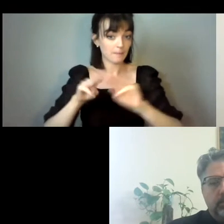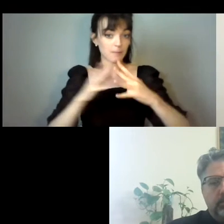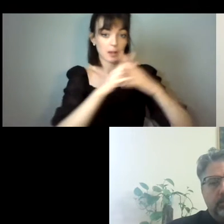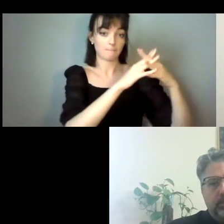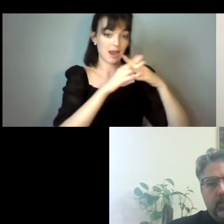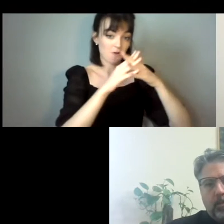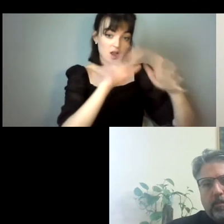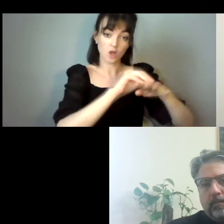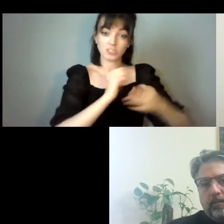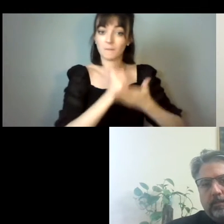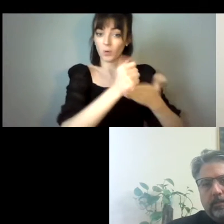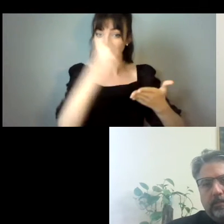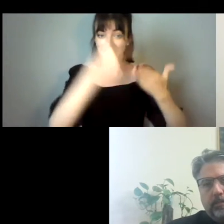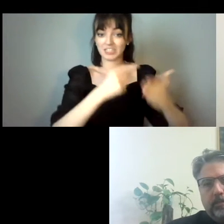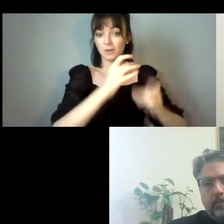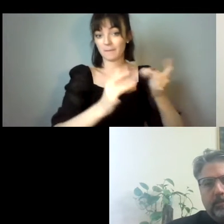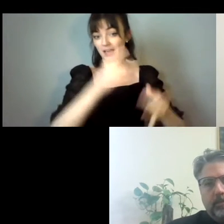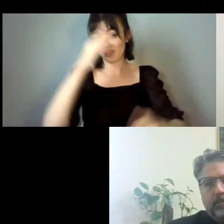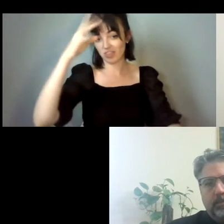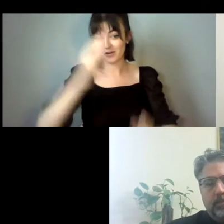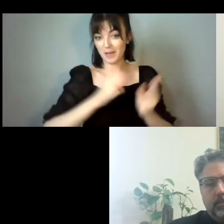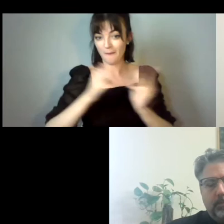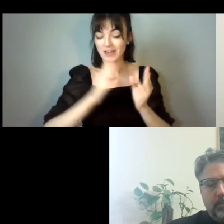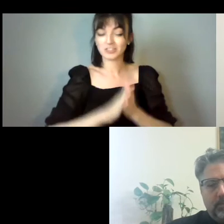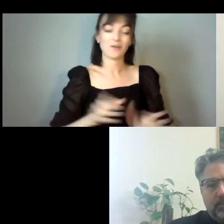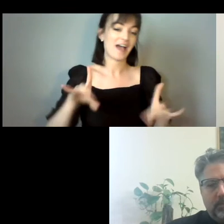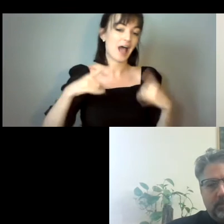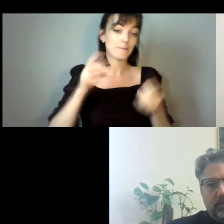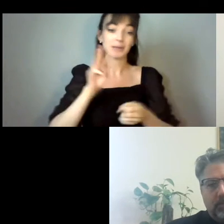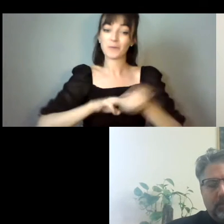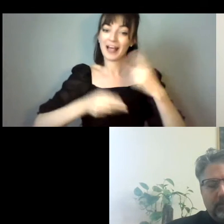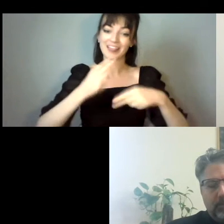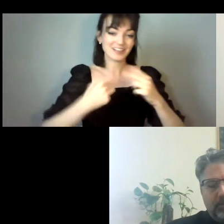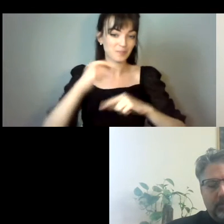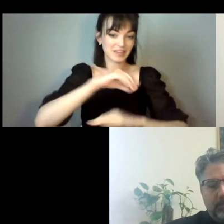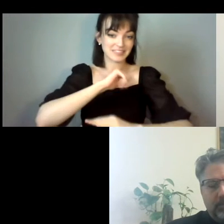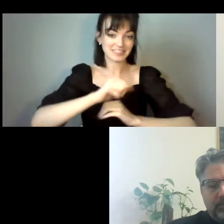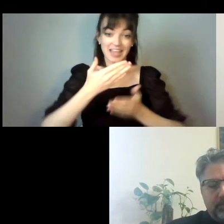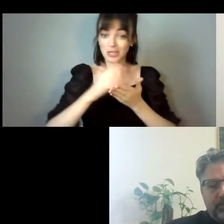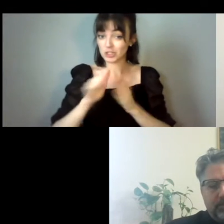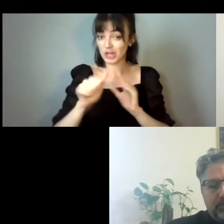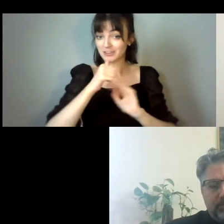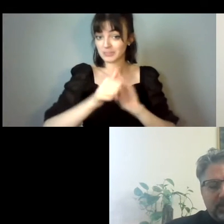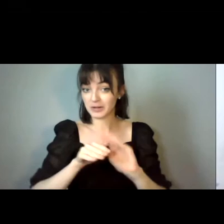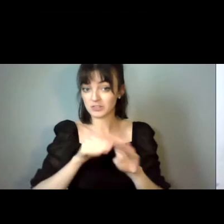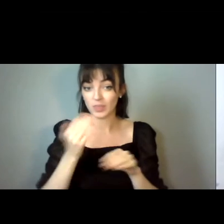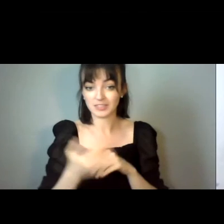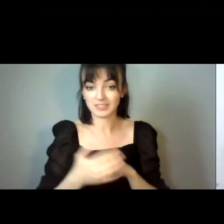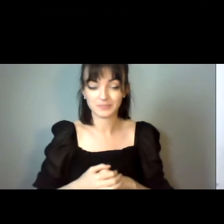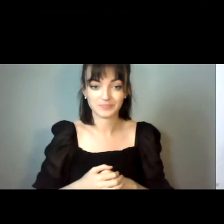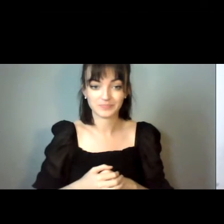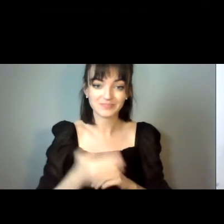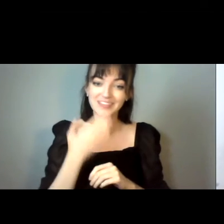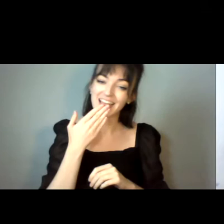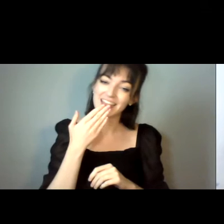decision making theory and practice. So we are delighted to welcome Jonathan to share his experience with us today. Thank you so